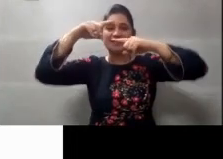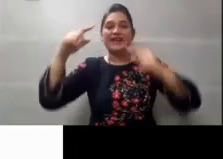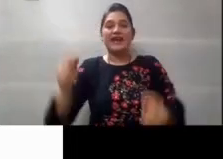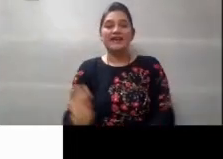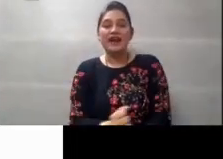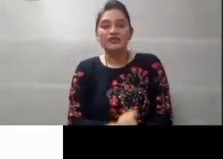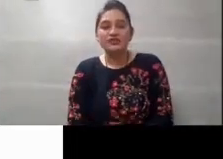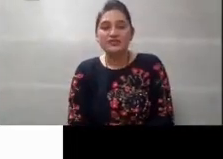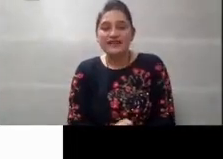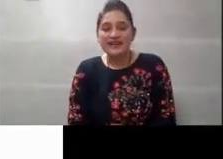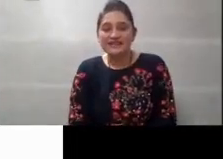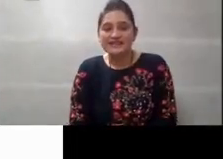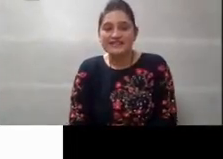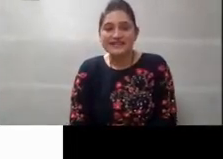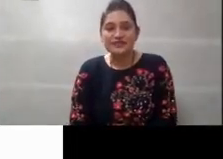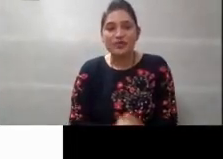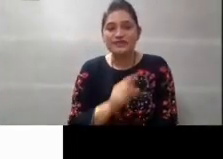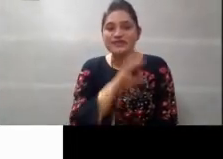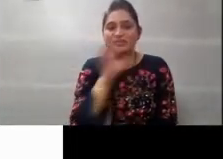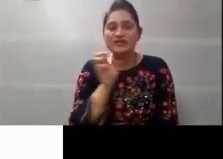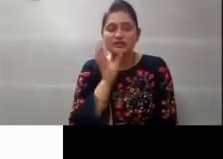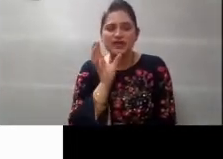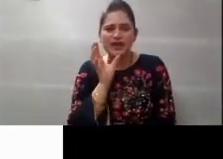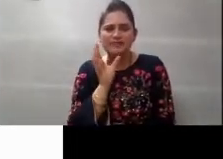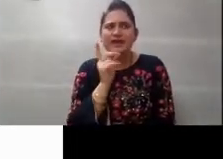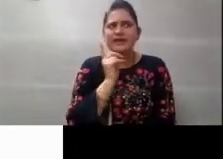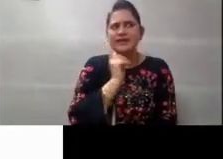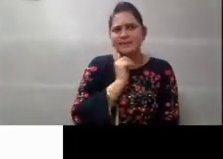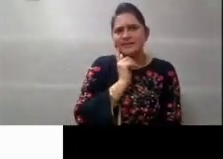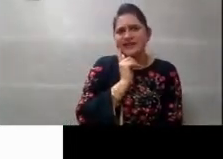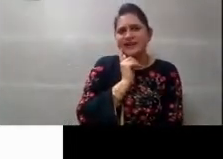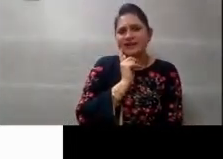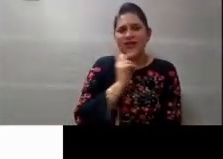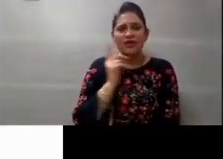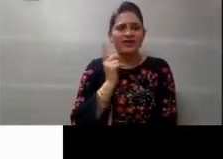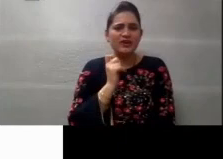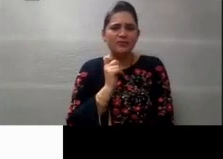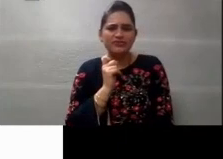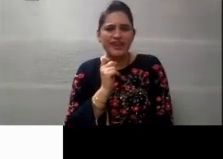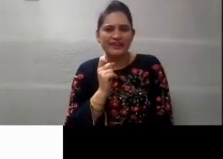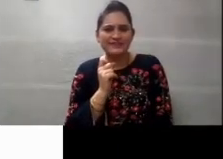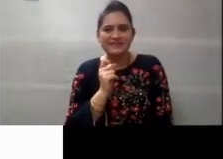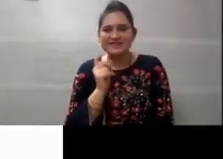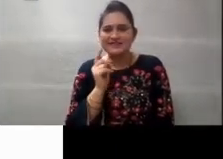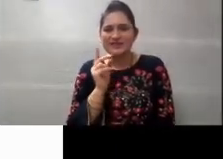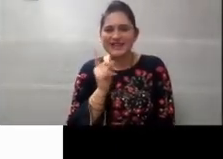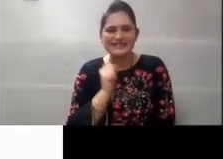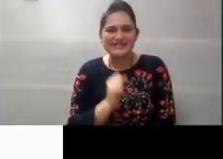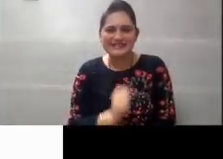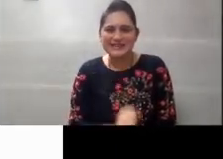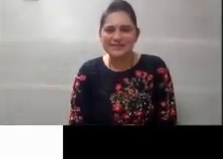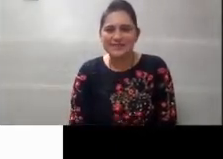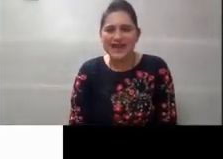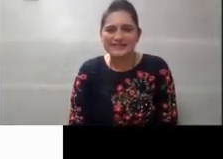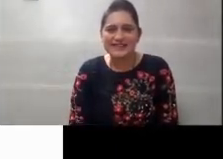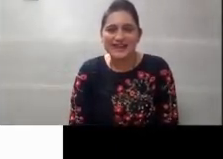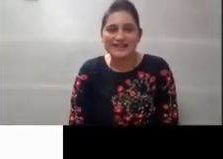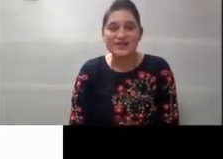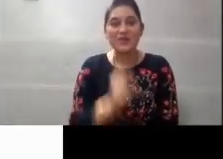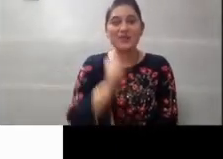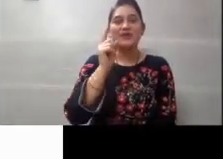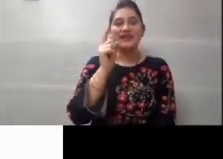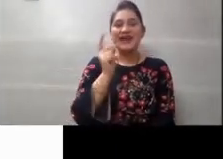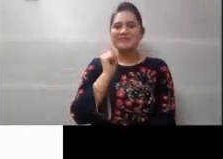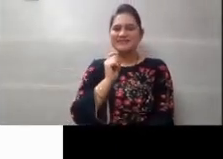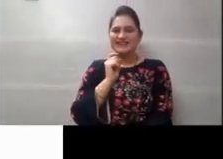sign. And now, children, let us see what is going to come. Number time or an object? So, let's keep our magnet